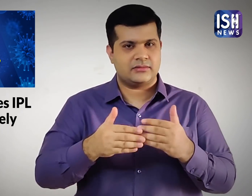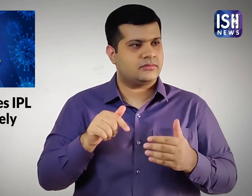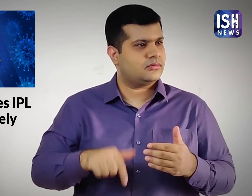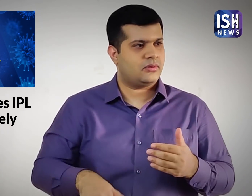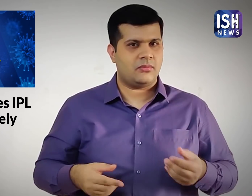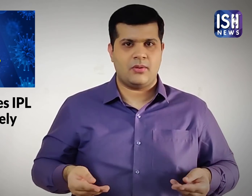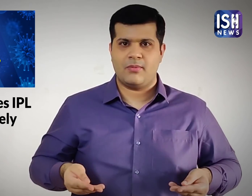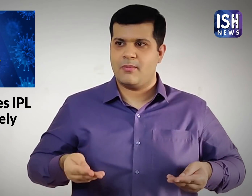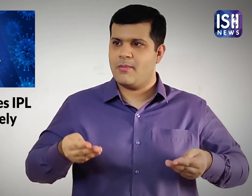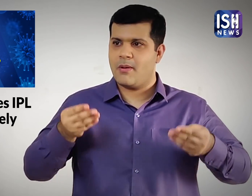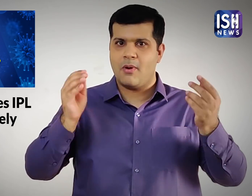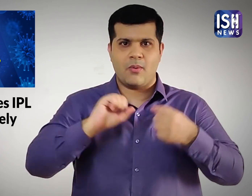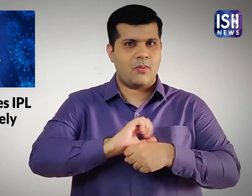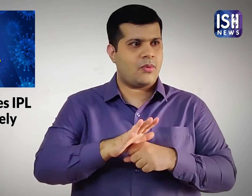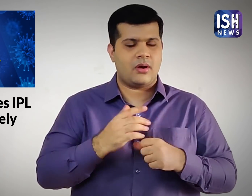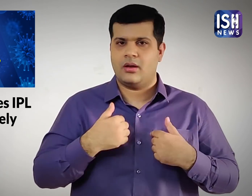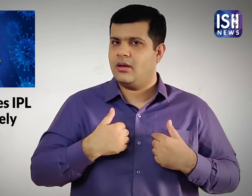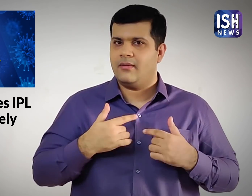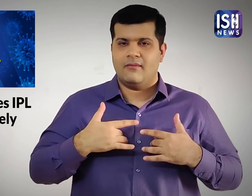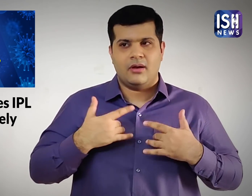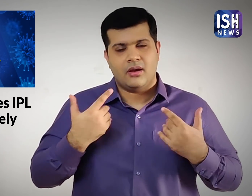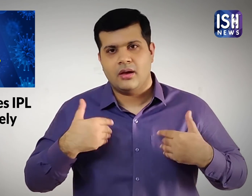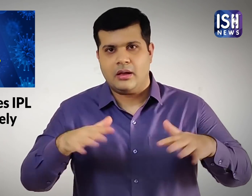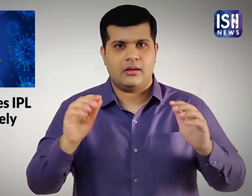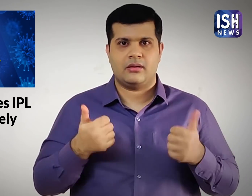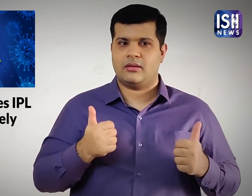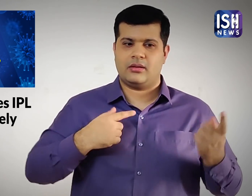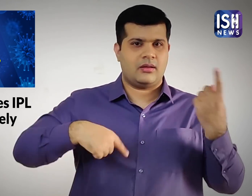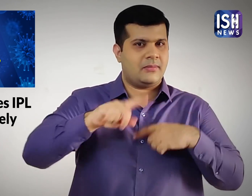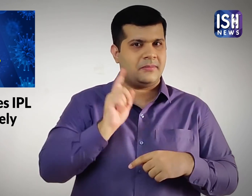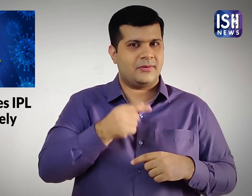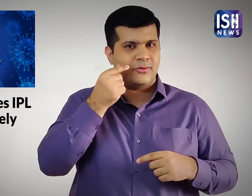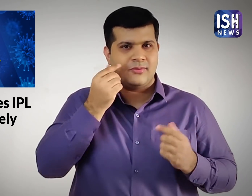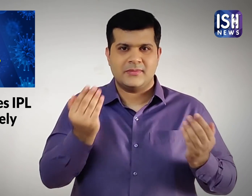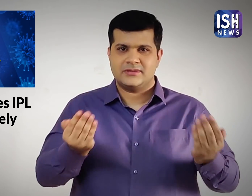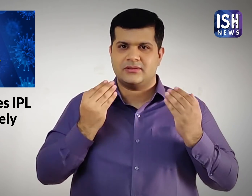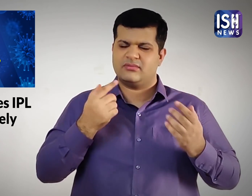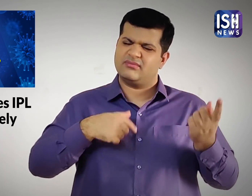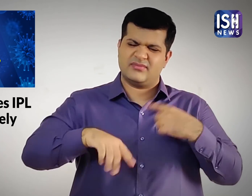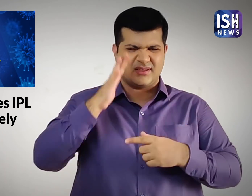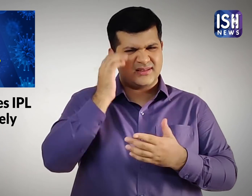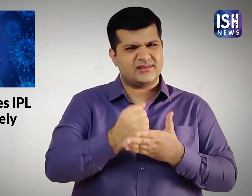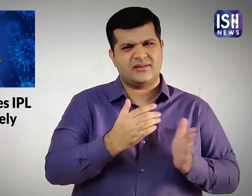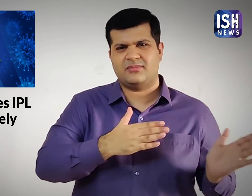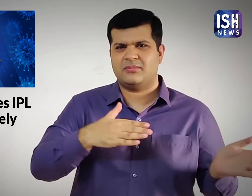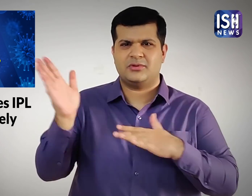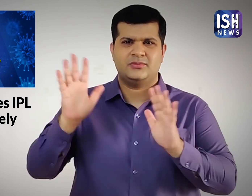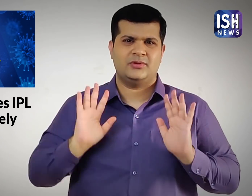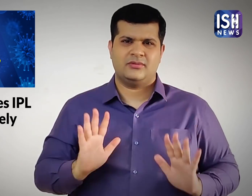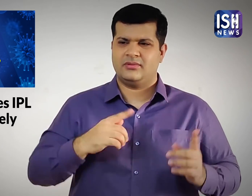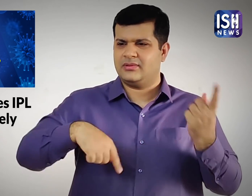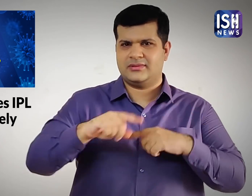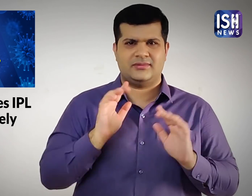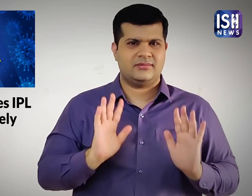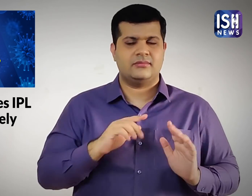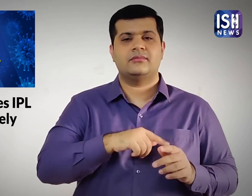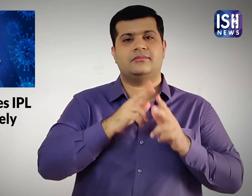But this cannot go on amidst the rising cases. Human lives need to be safeguarded. Hence the decision was made to